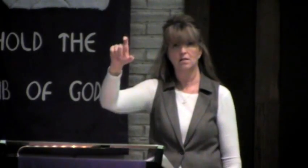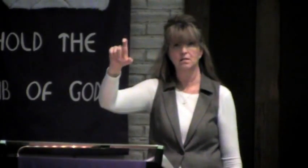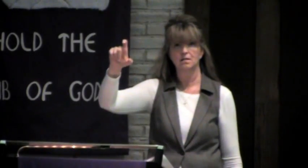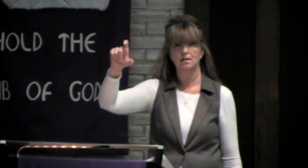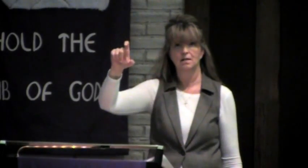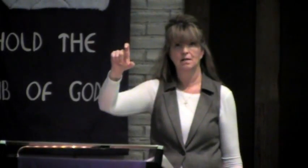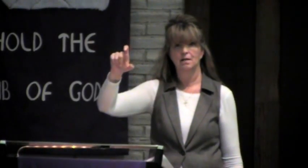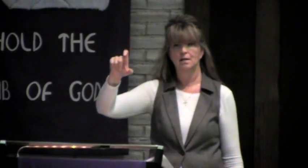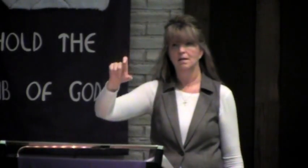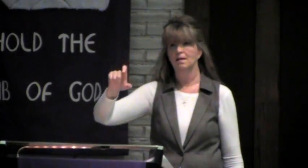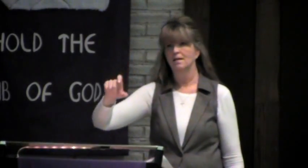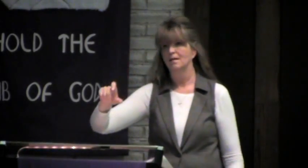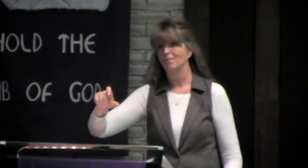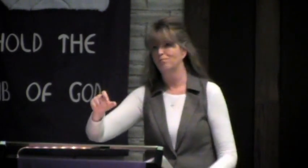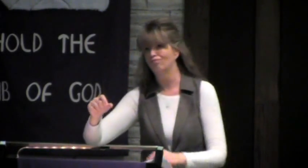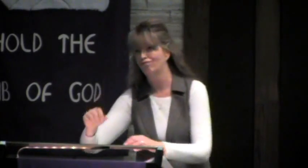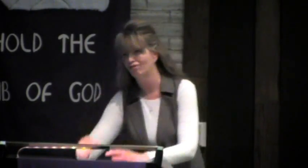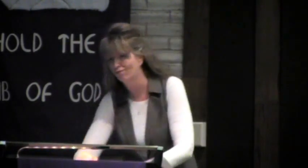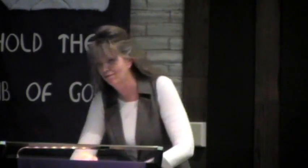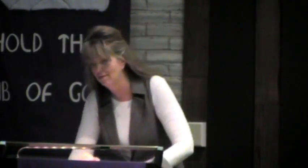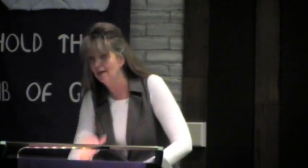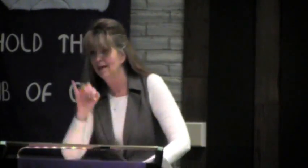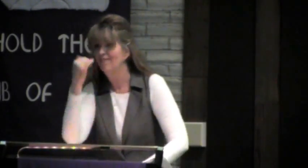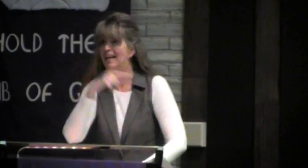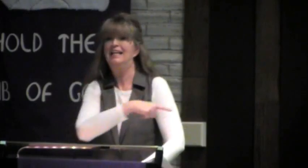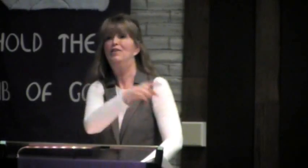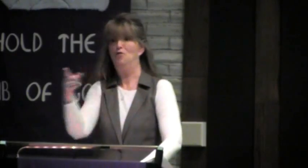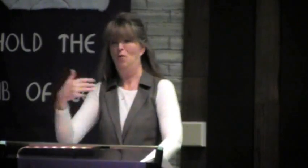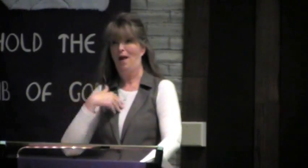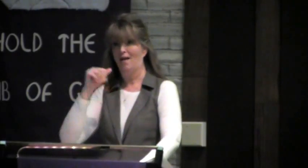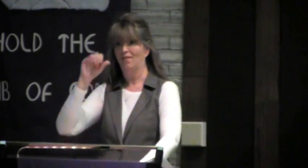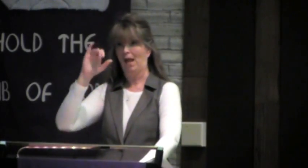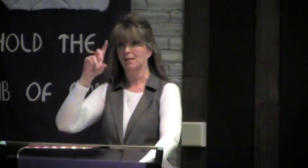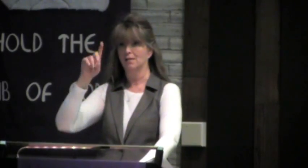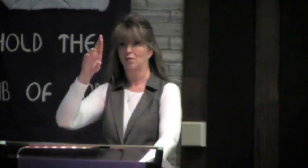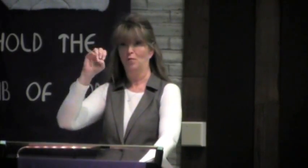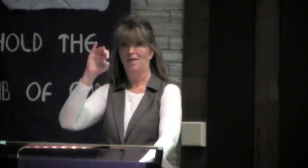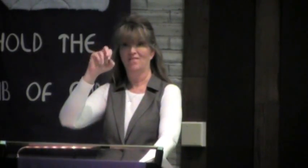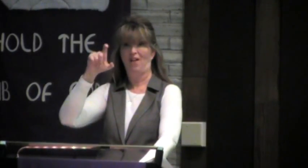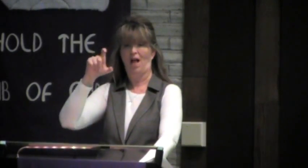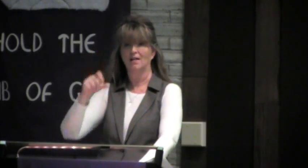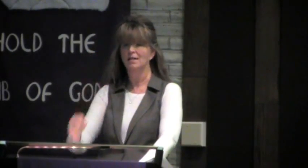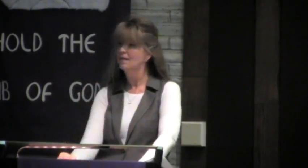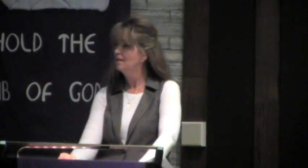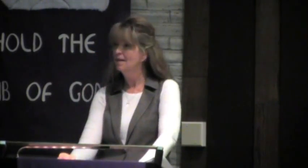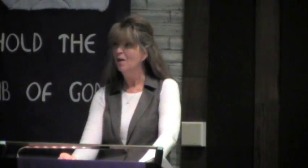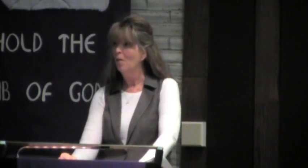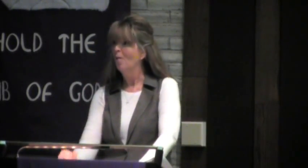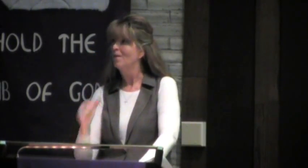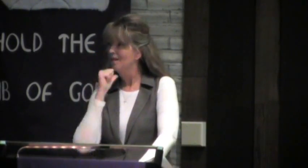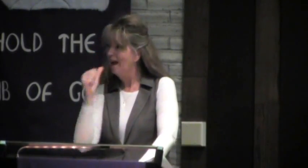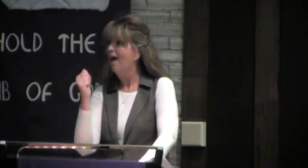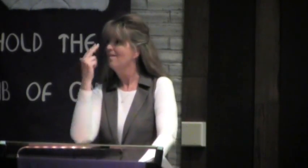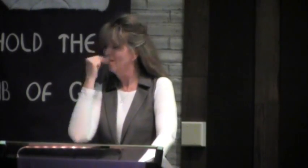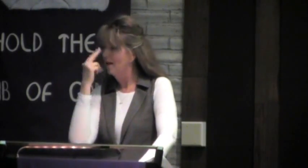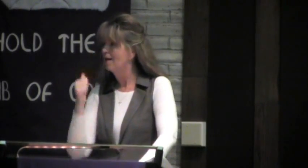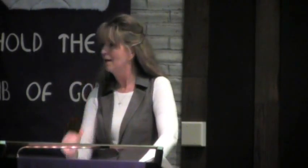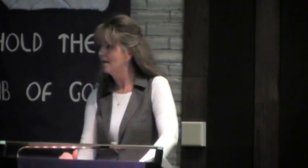which is like acid reflux in my interpretation. If any of you have ever had acid reflux, it's